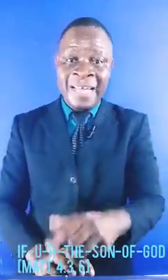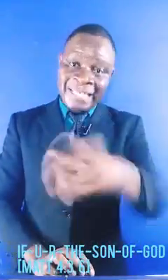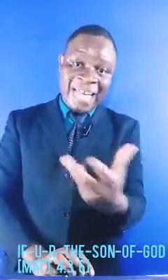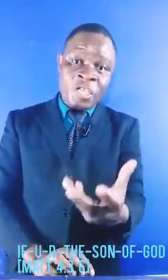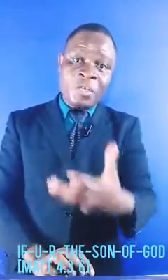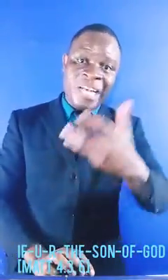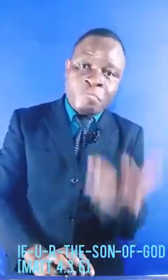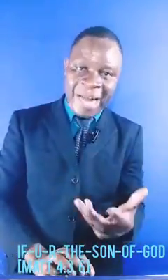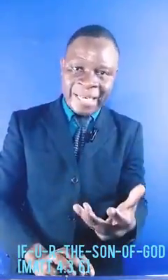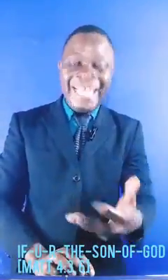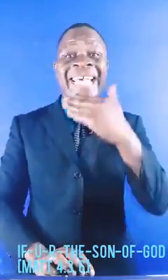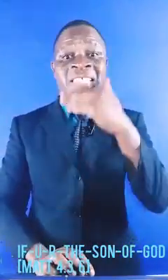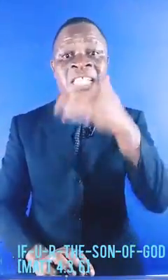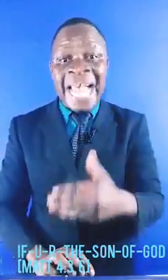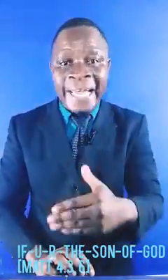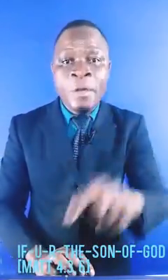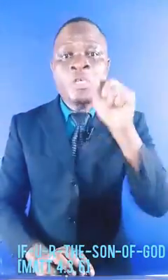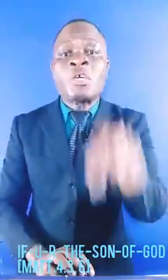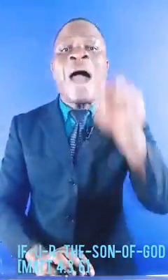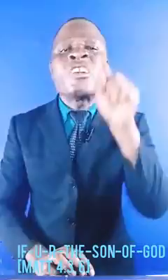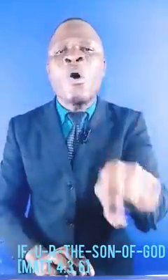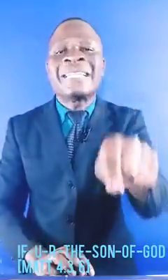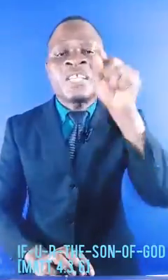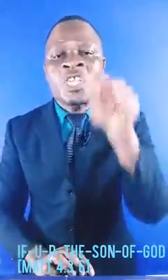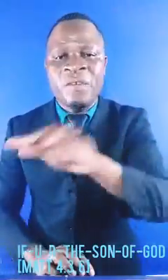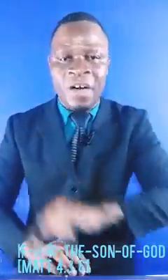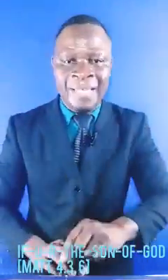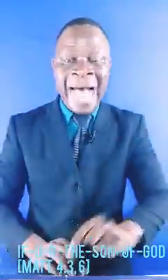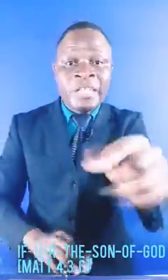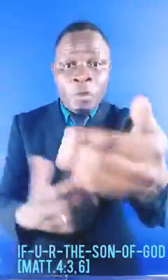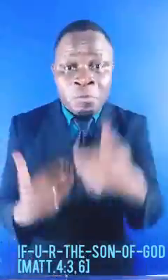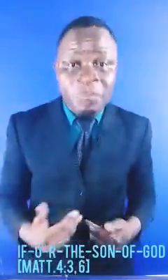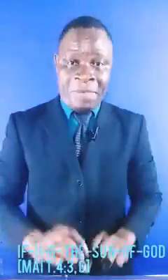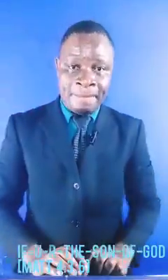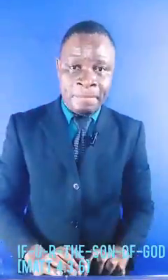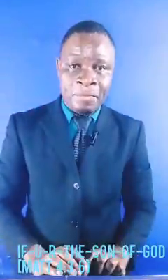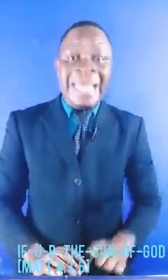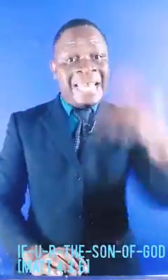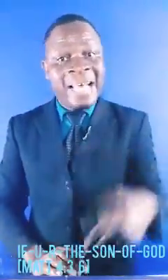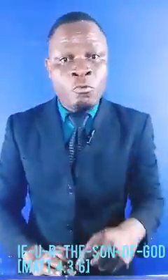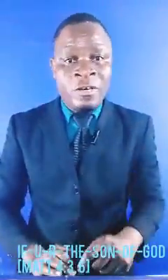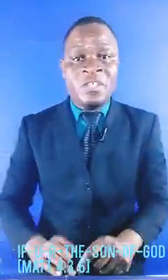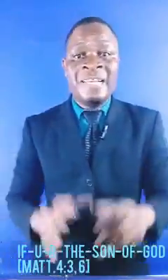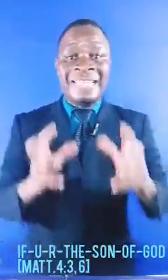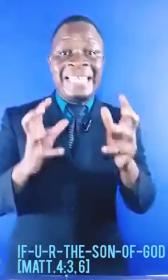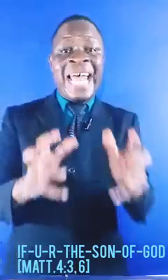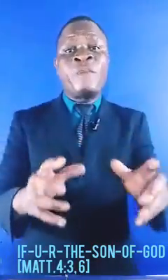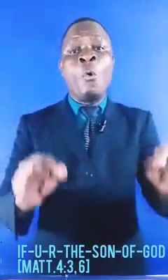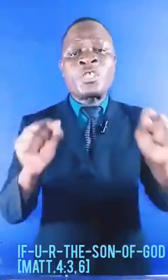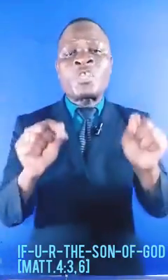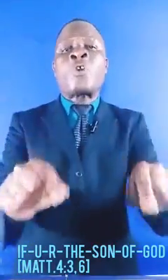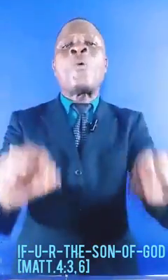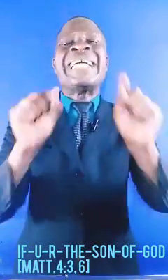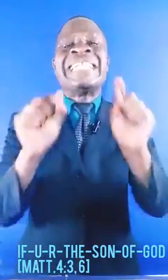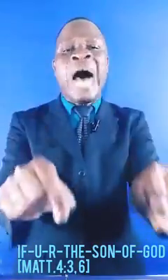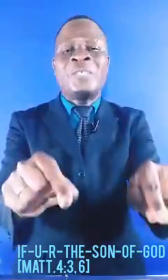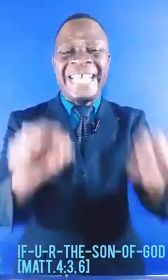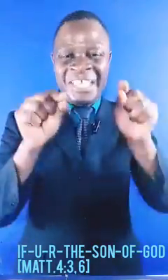God, ten stones into bread, he is the same. You are not the son of God, until you prove to me. In other words, the devil was sowing doubt in